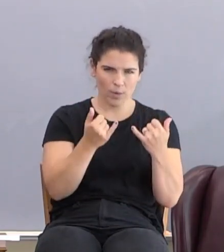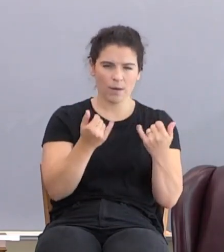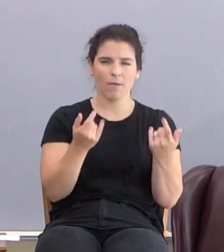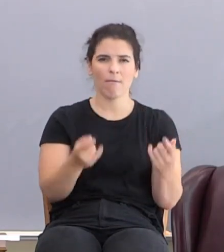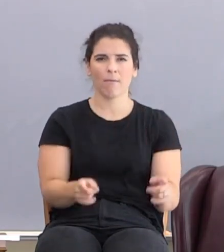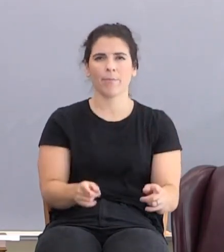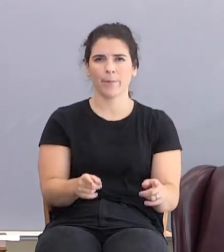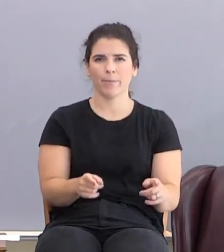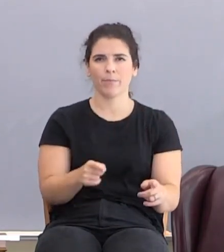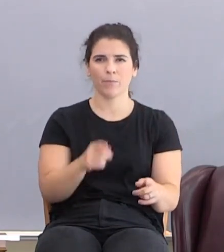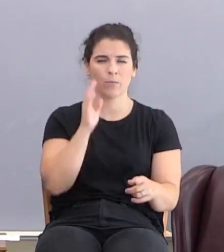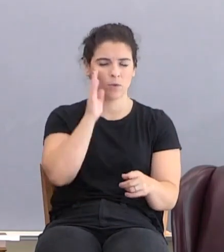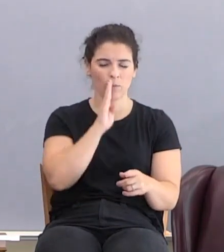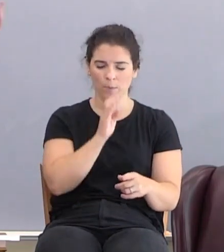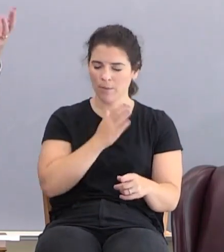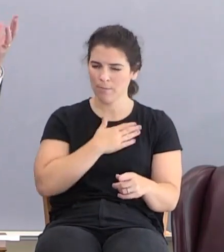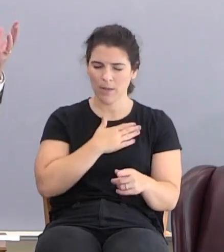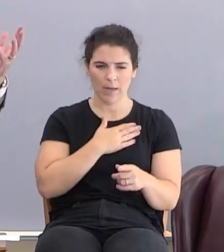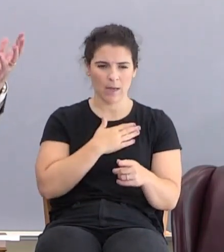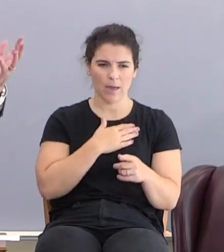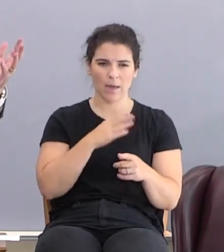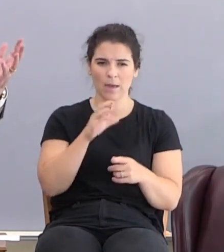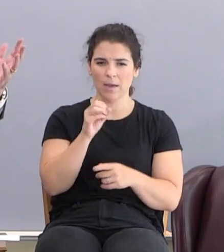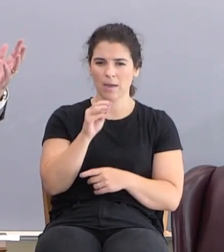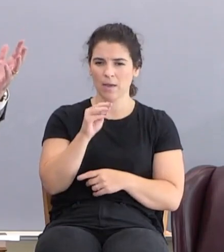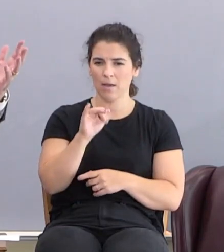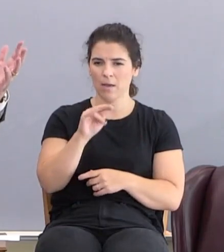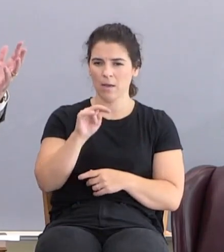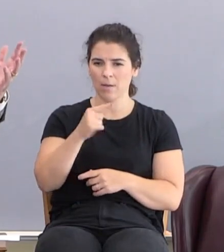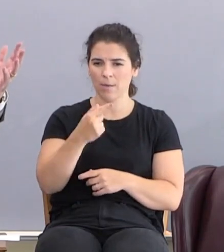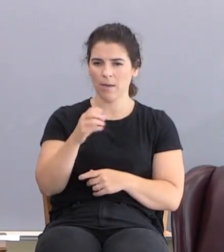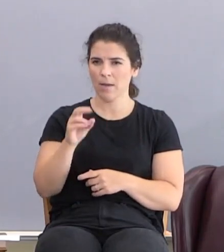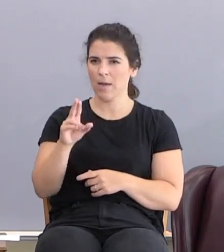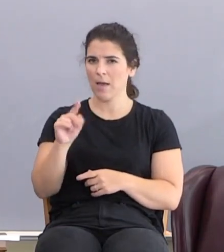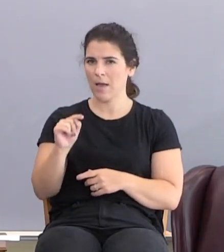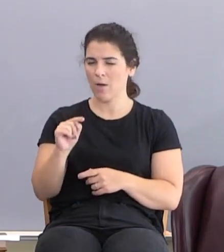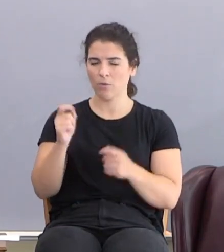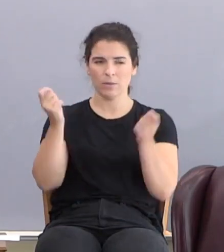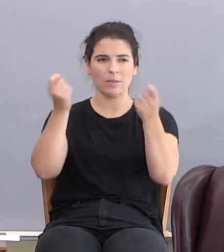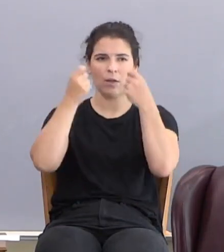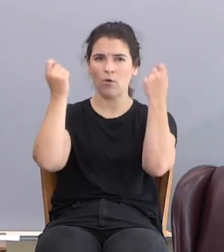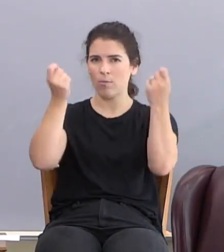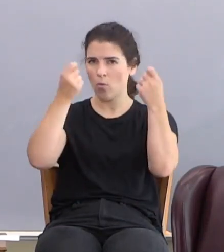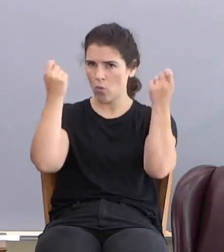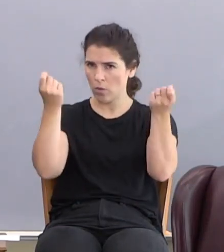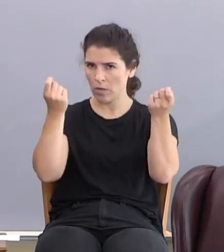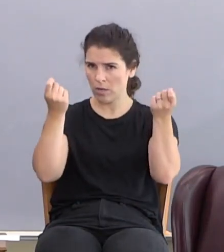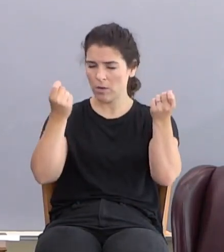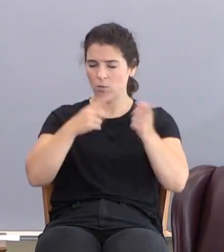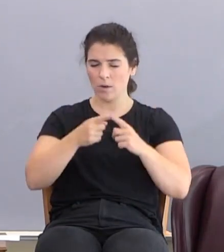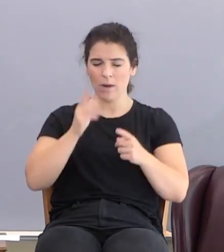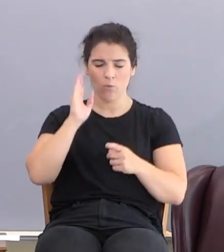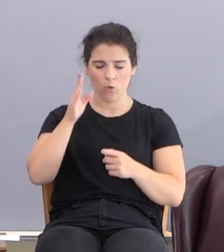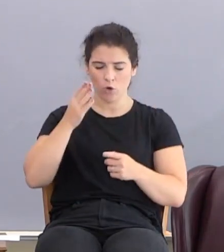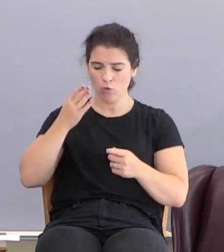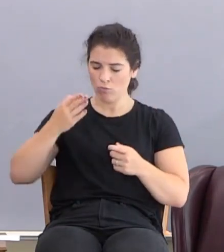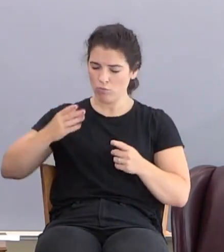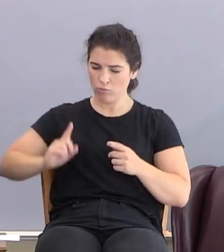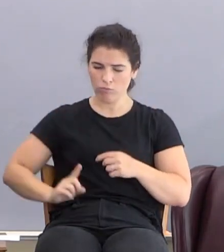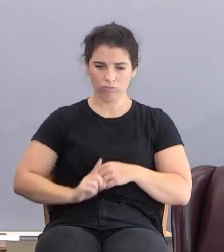This is going to be my coming out ceremony. This is when I'm going to go and offer